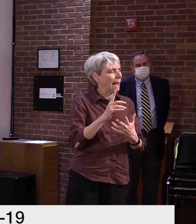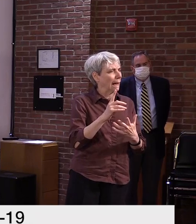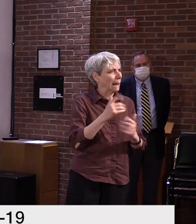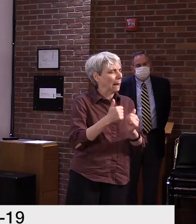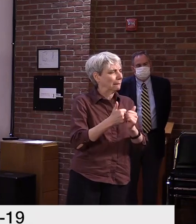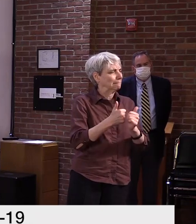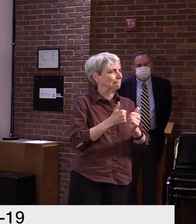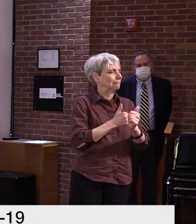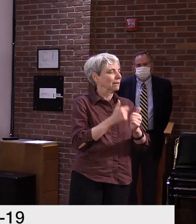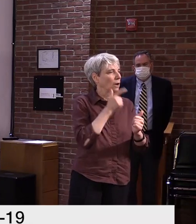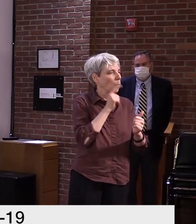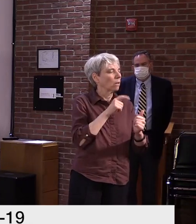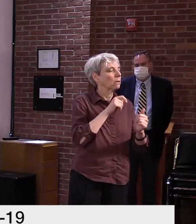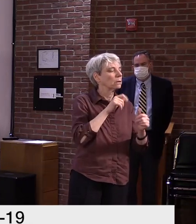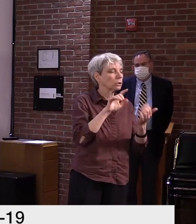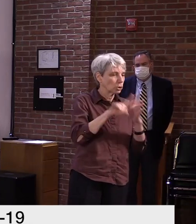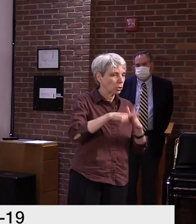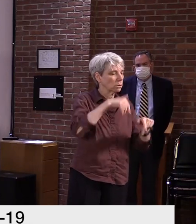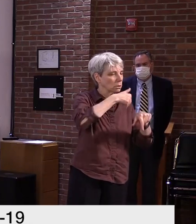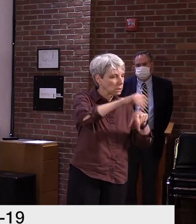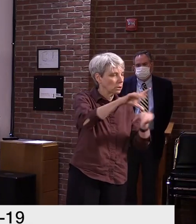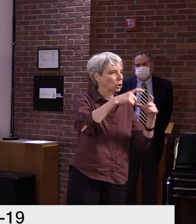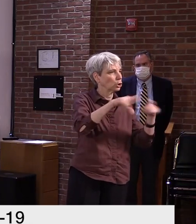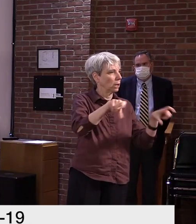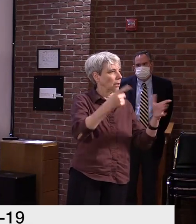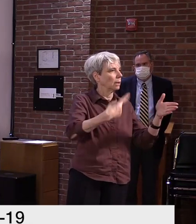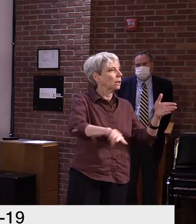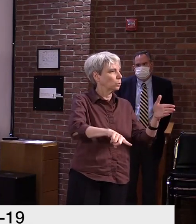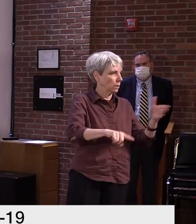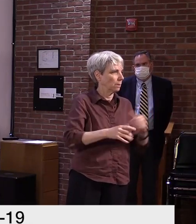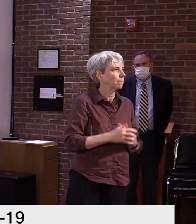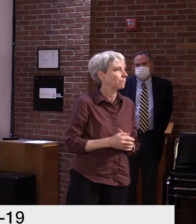will be dispersing checks next week. All right,